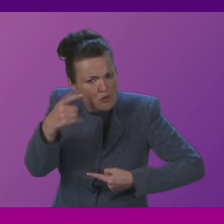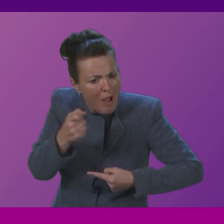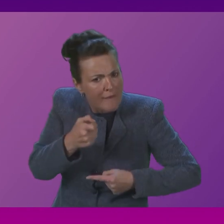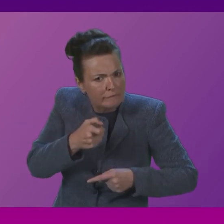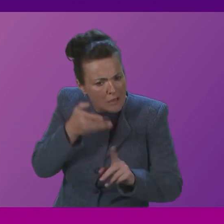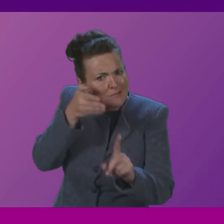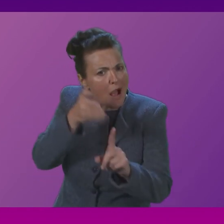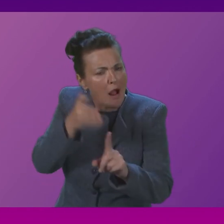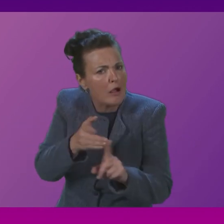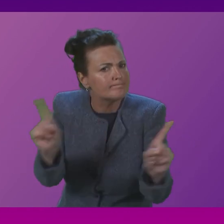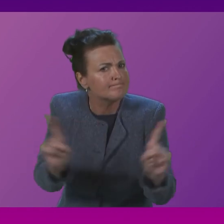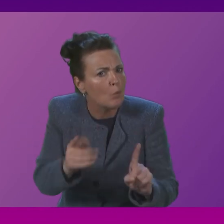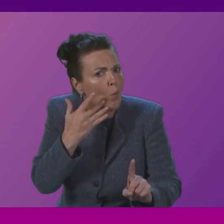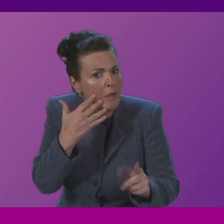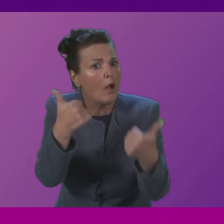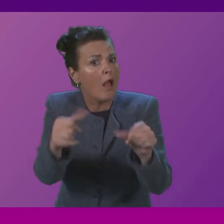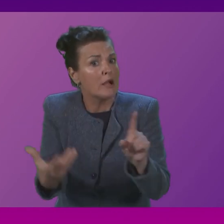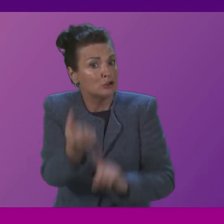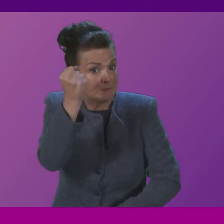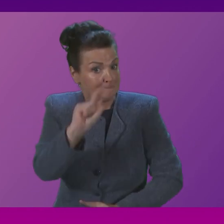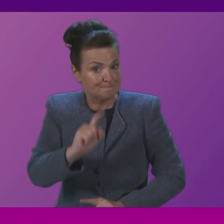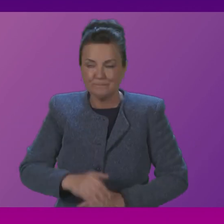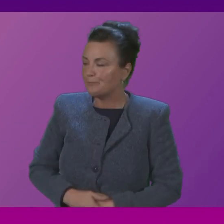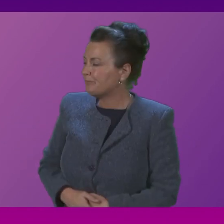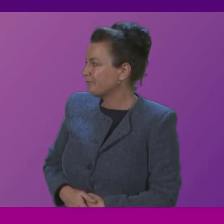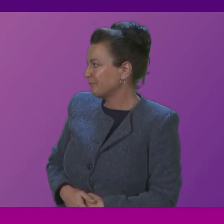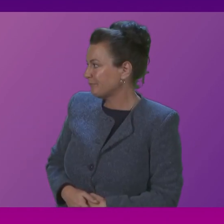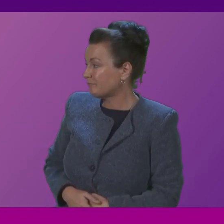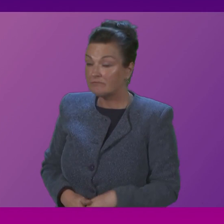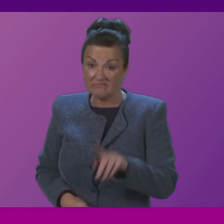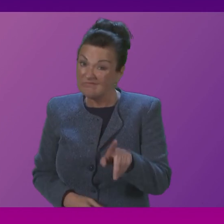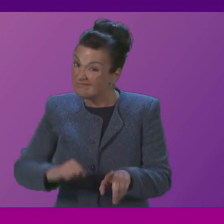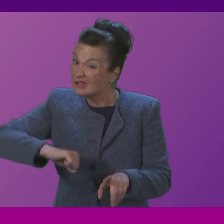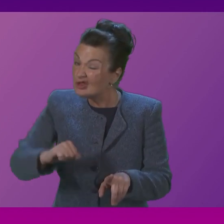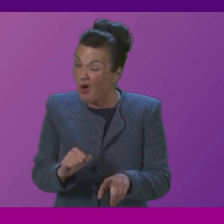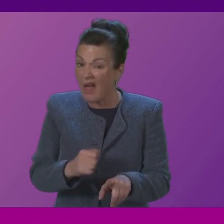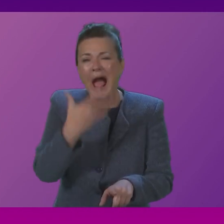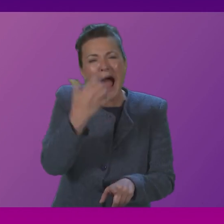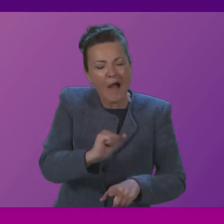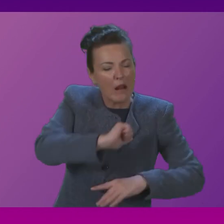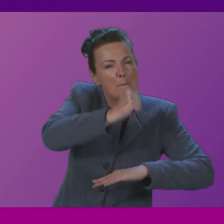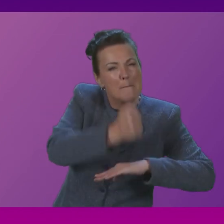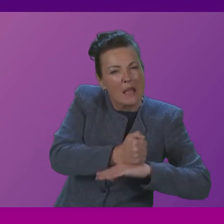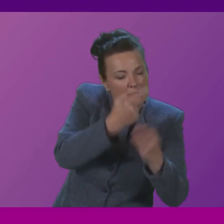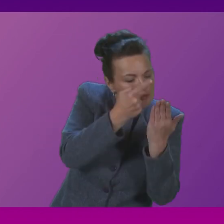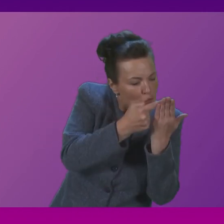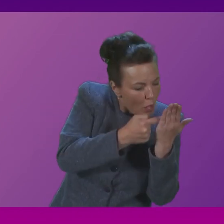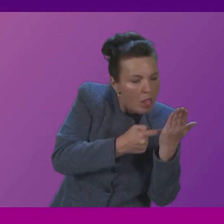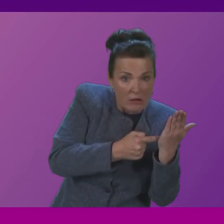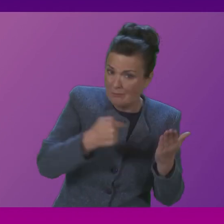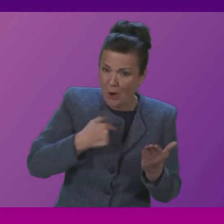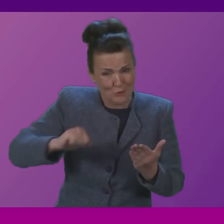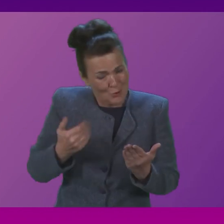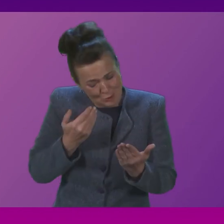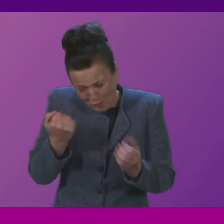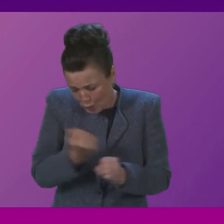is doing more than the basics on tackling climate change I'll write to the member with an update on